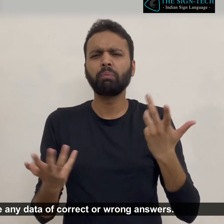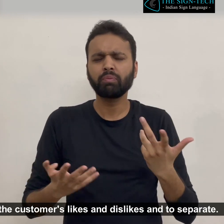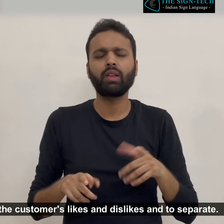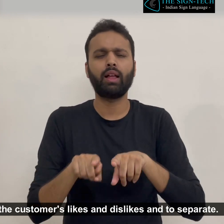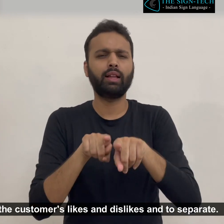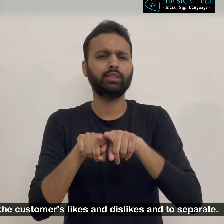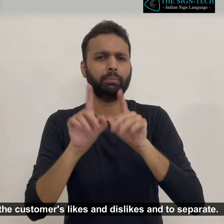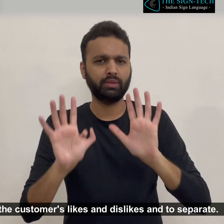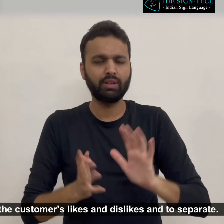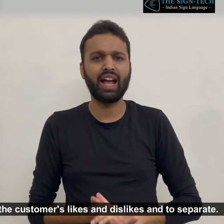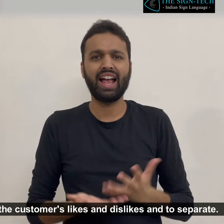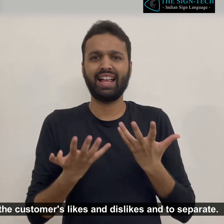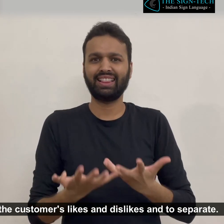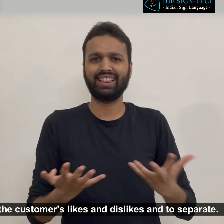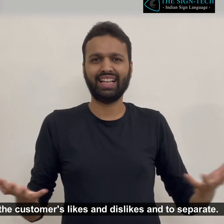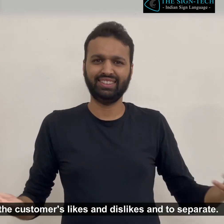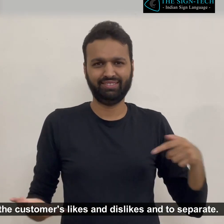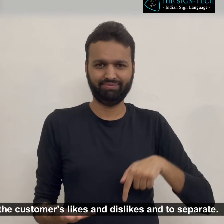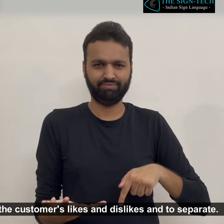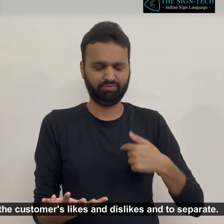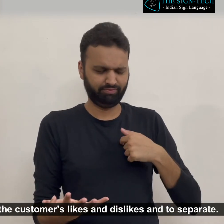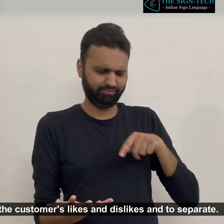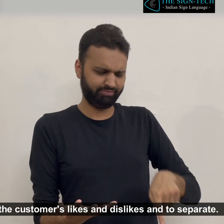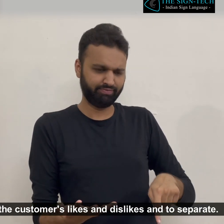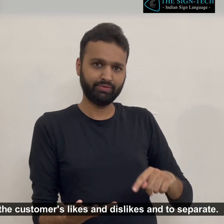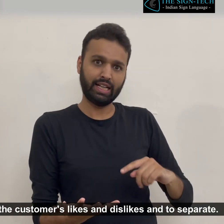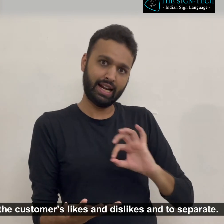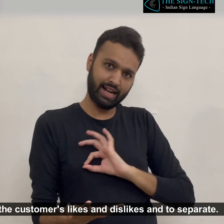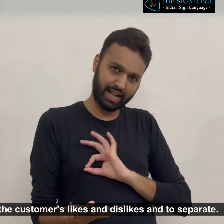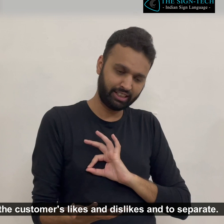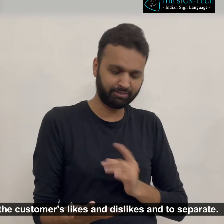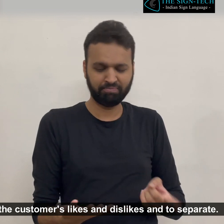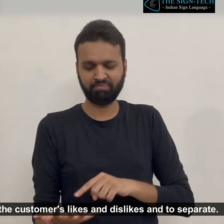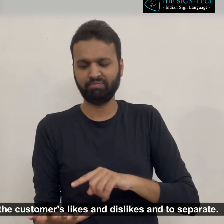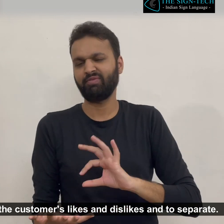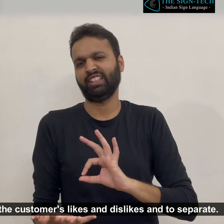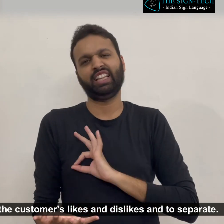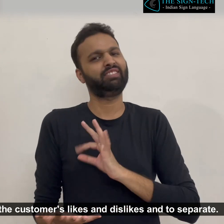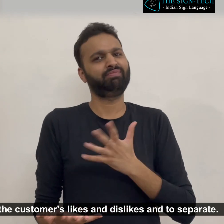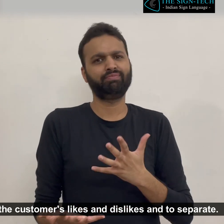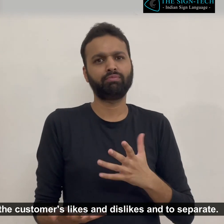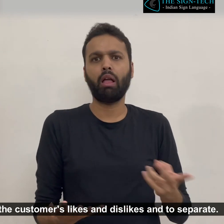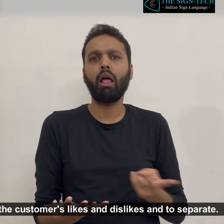For example, in business to see the customer's likes and dislikes and to separate. The input